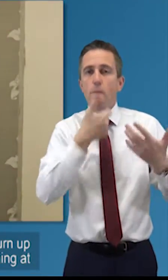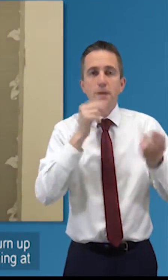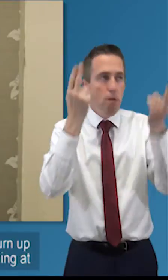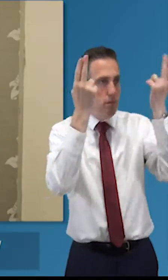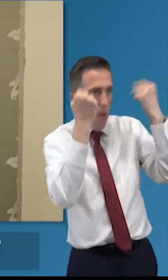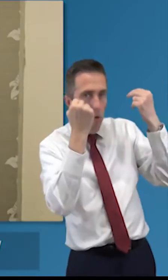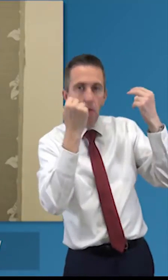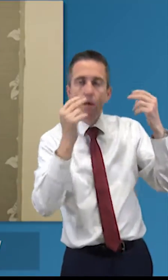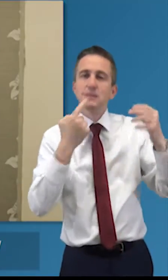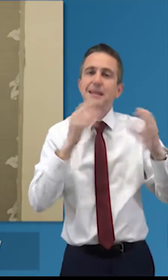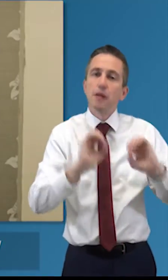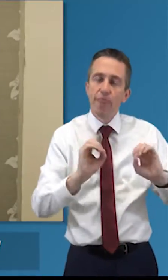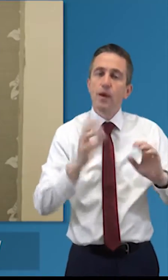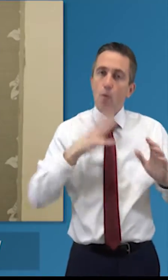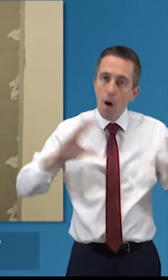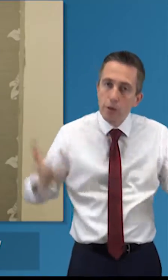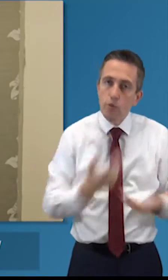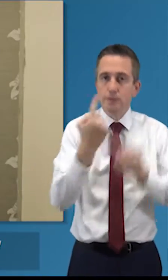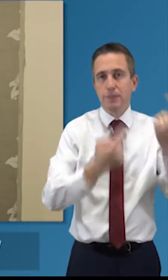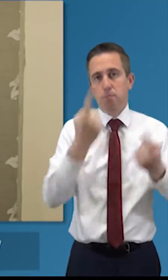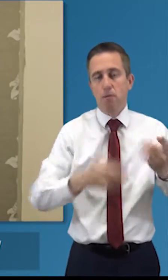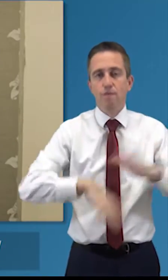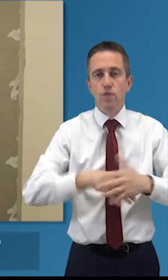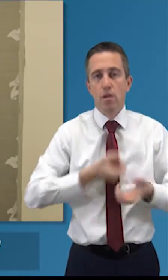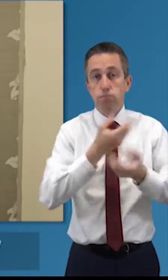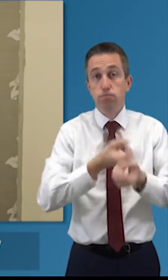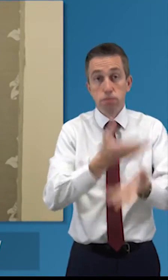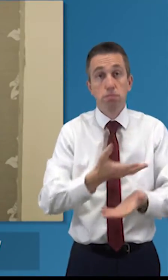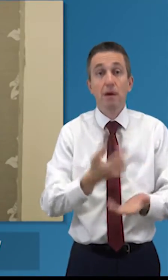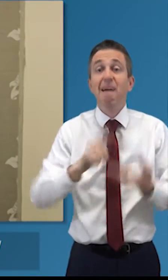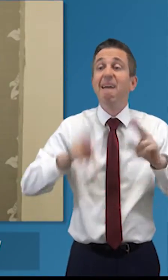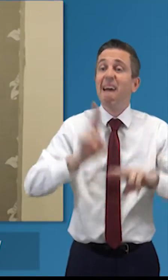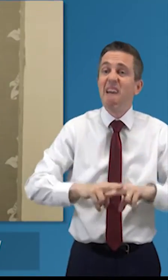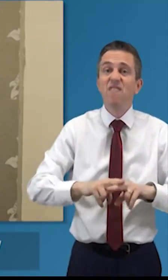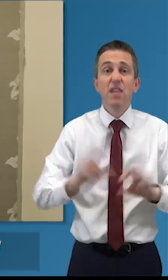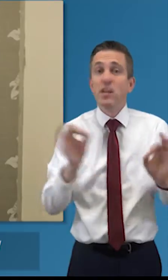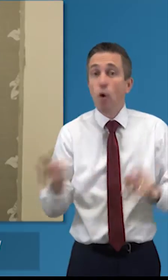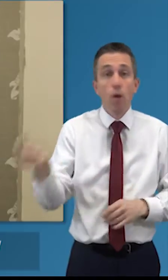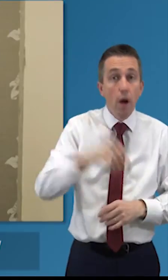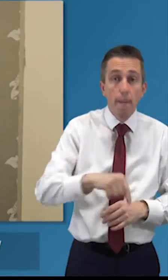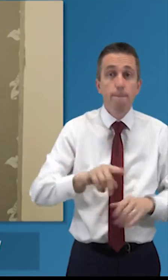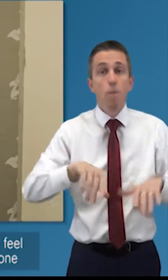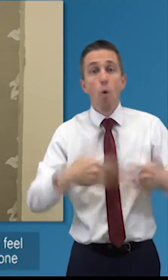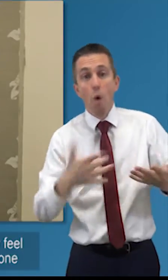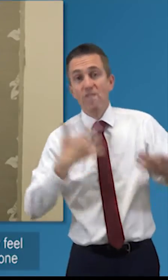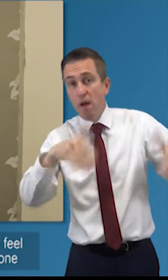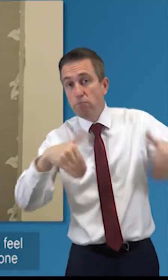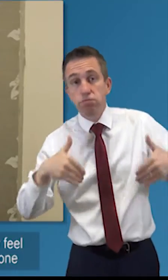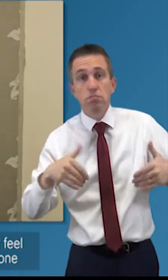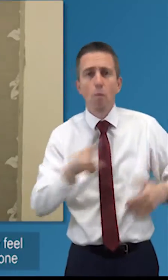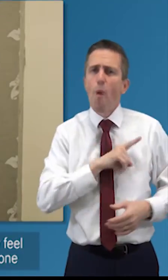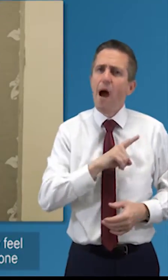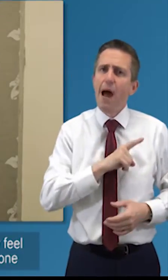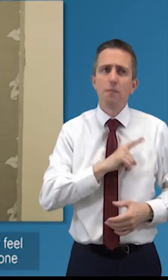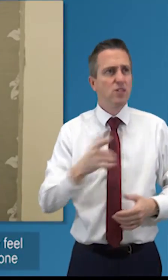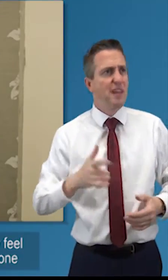say anything at meetings um if so why is that is it because they don't have anything to contribute is it because everything's okay